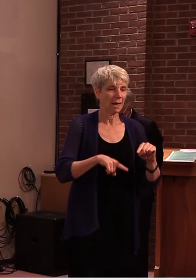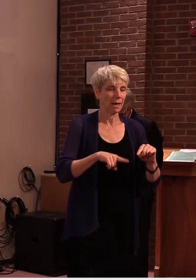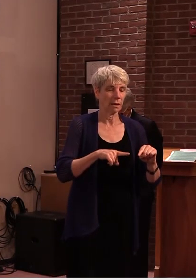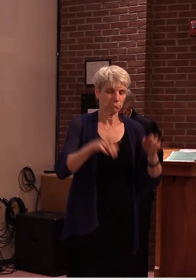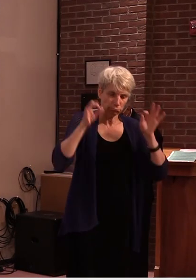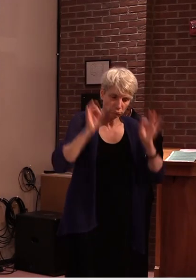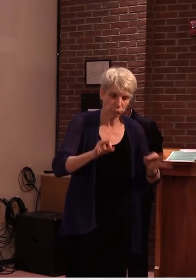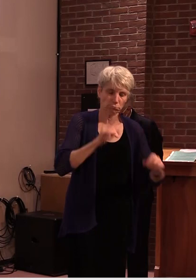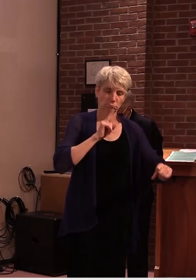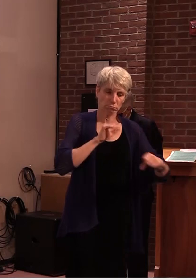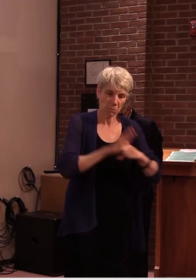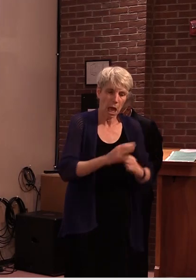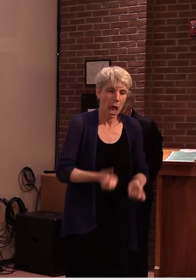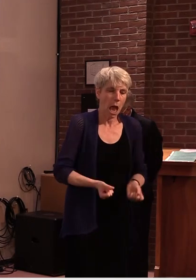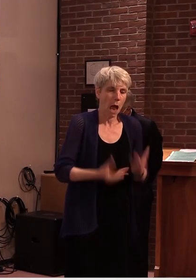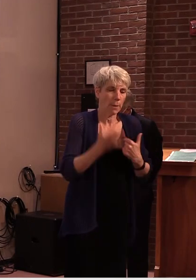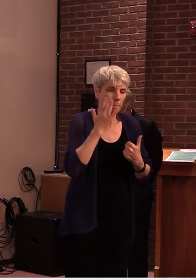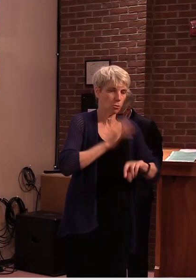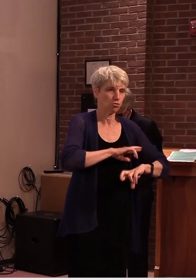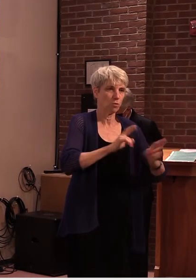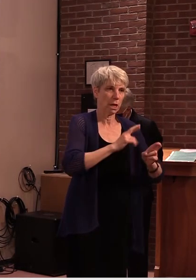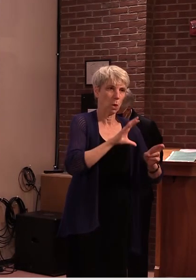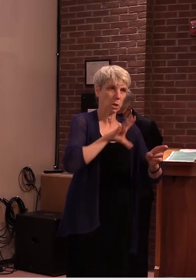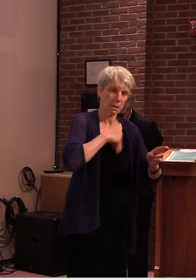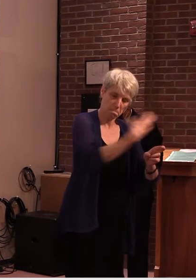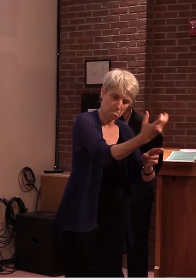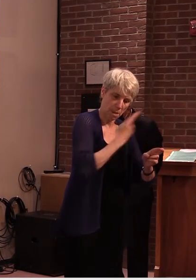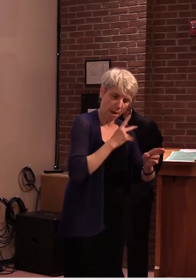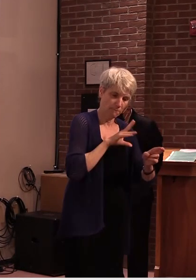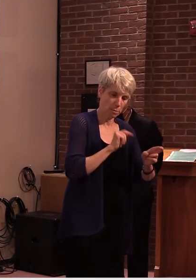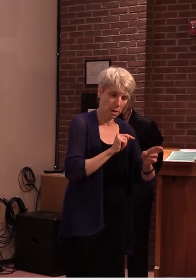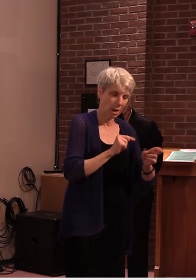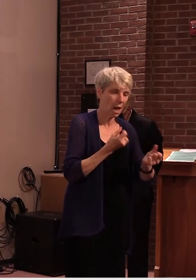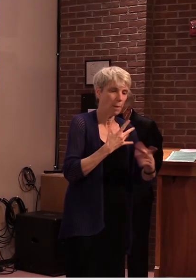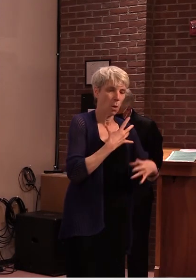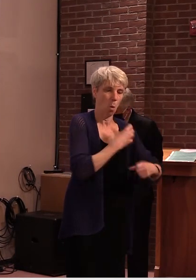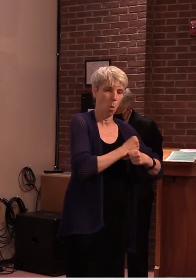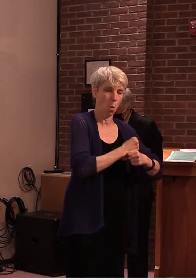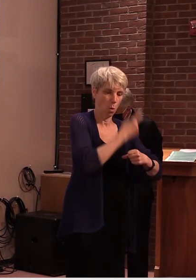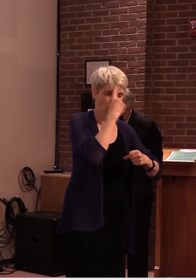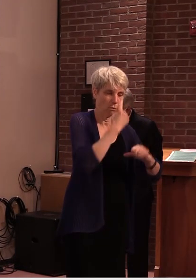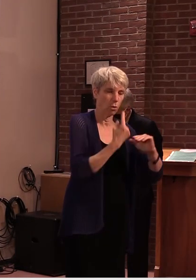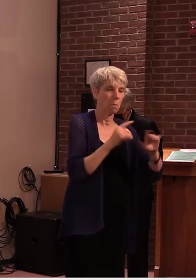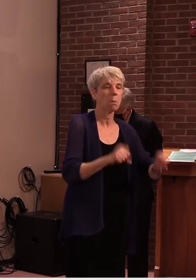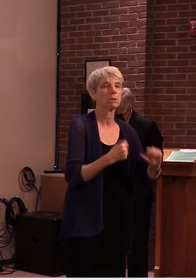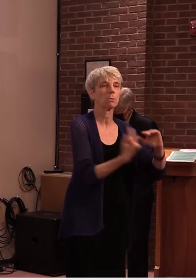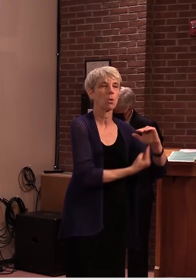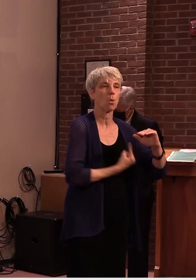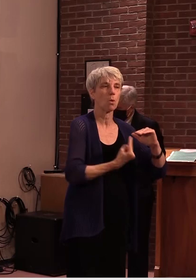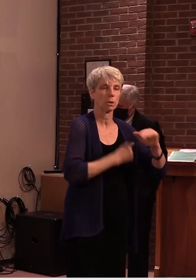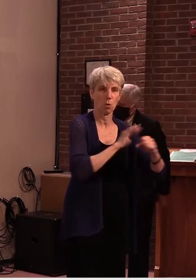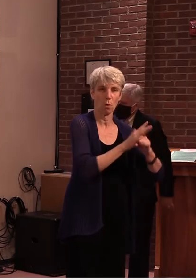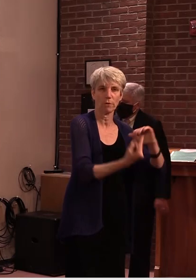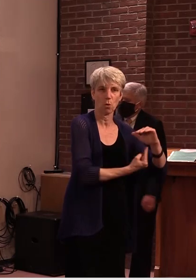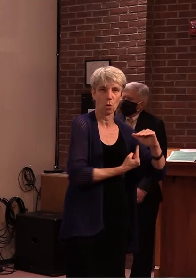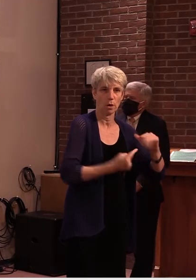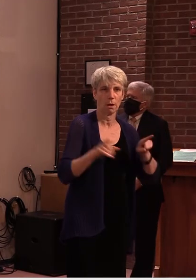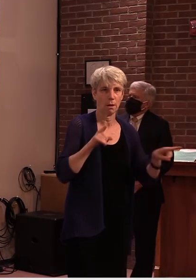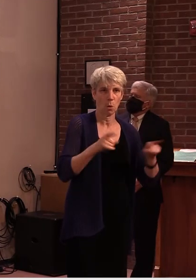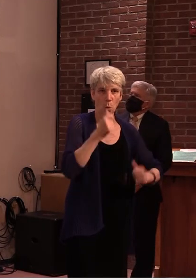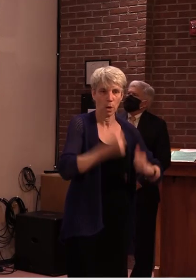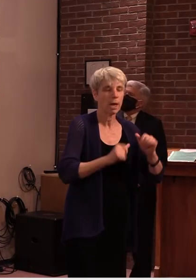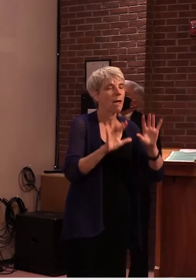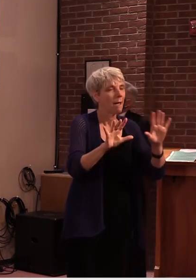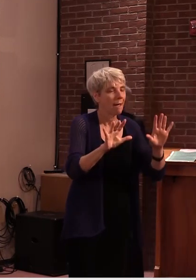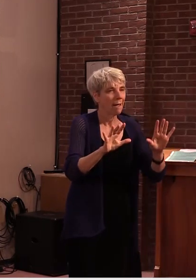beds could be repurposed i think it's as i said earlier in the press conference i i think it's uh there's too many uncertainties right